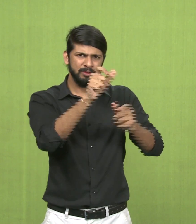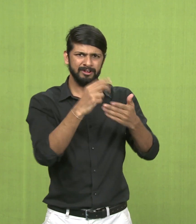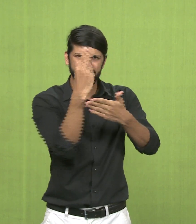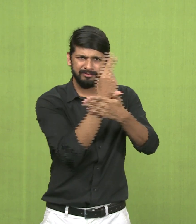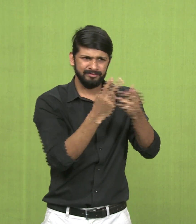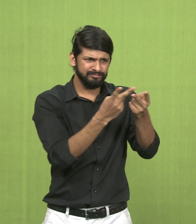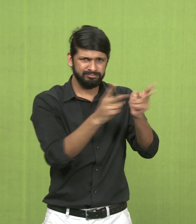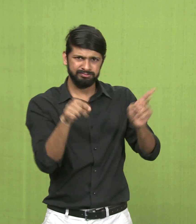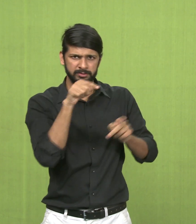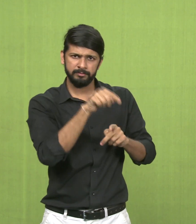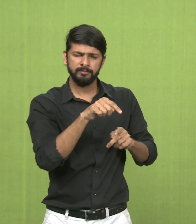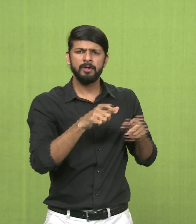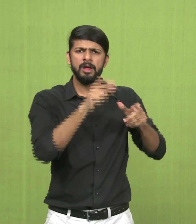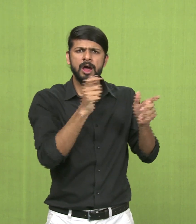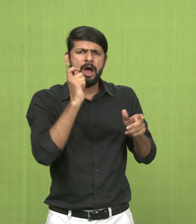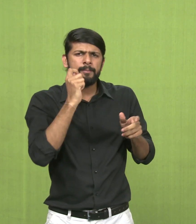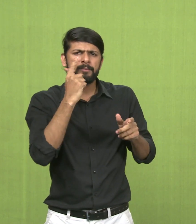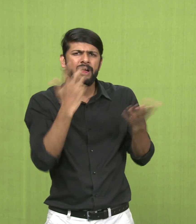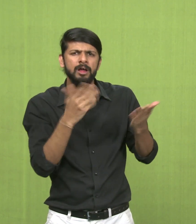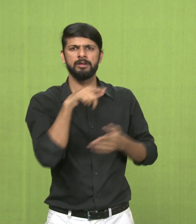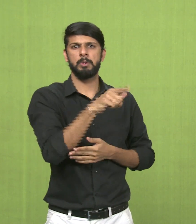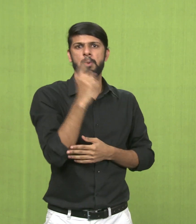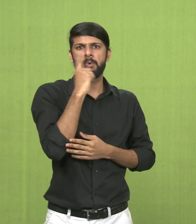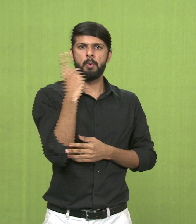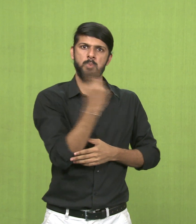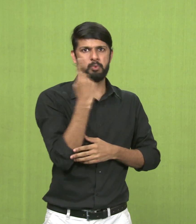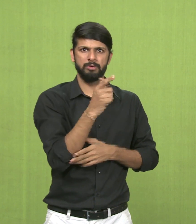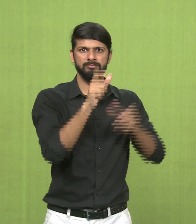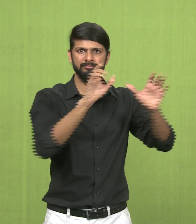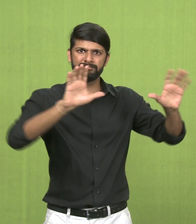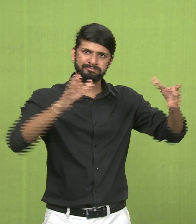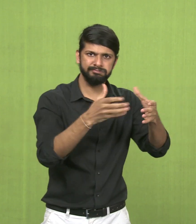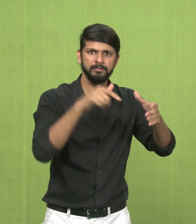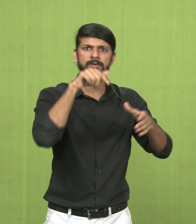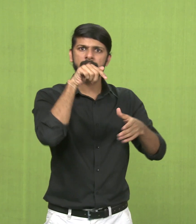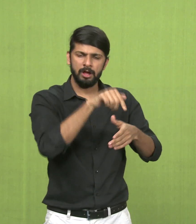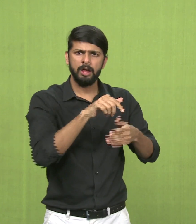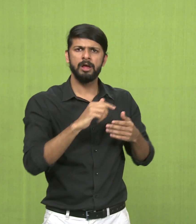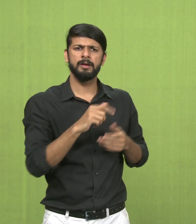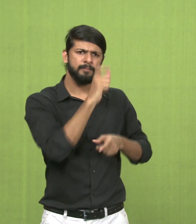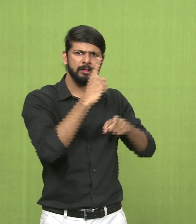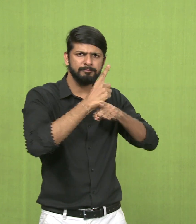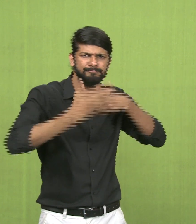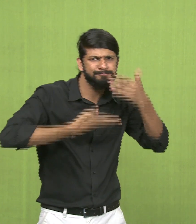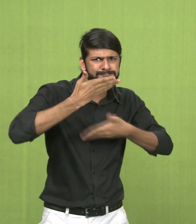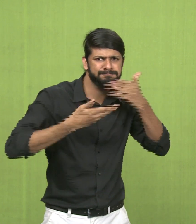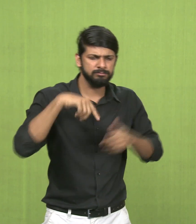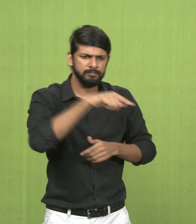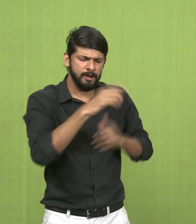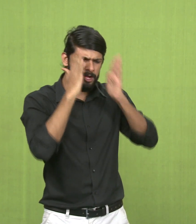Featuring or promoting. You see in the picture, education of the girl child is being promoted or